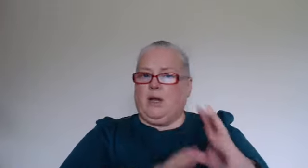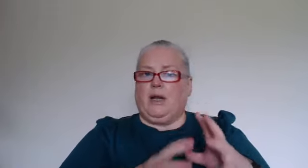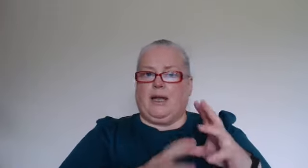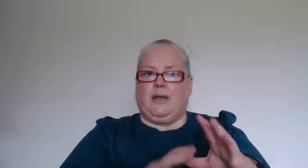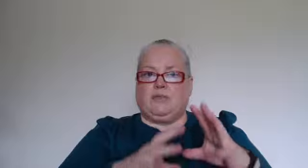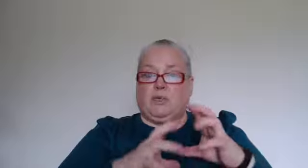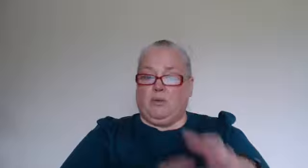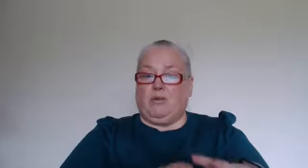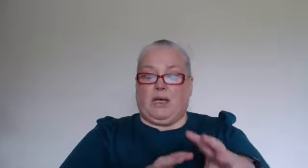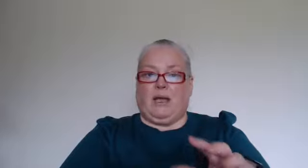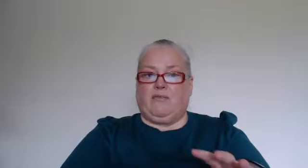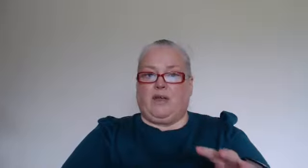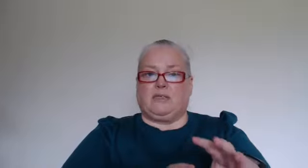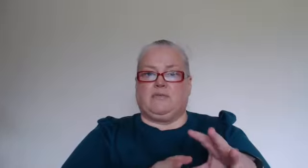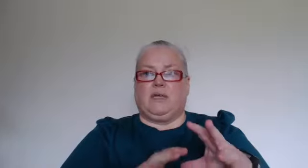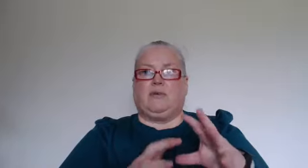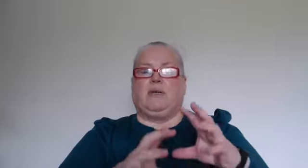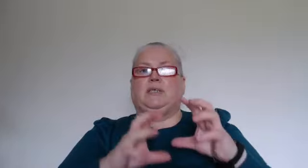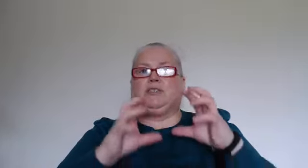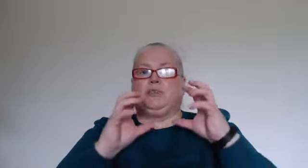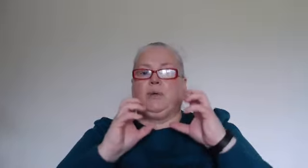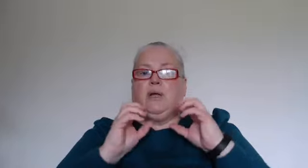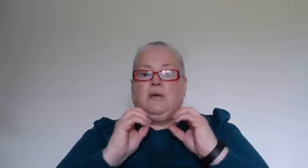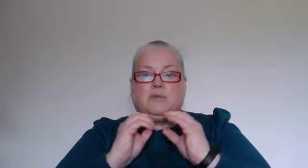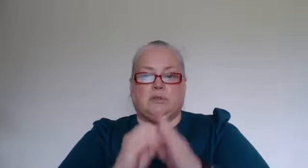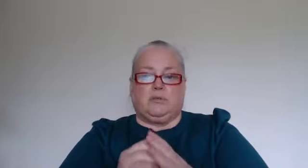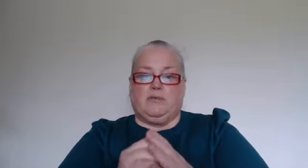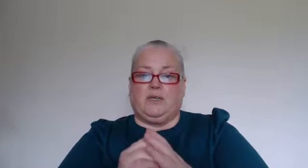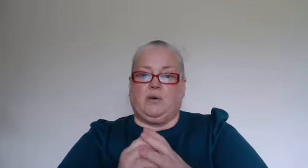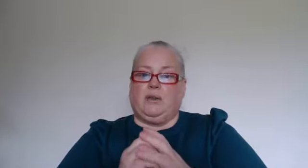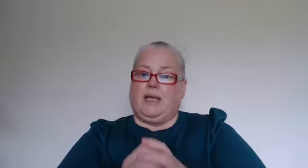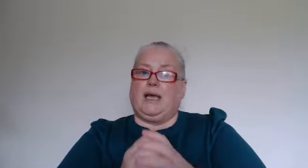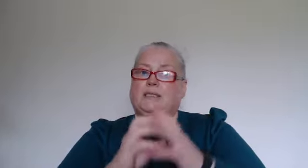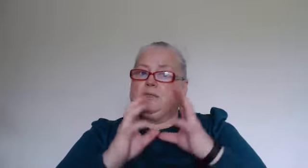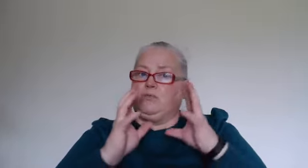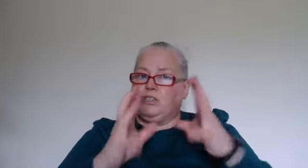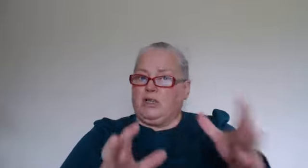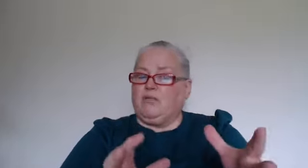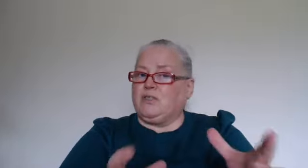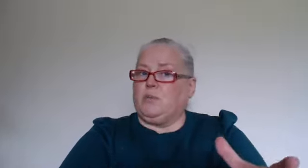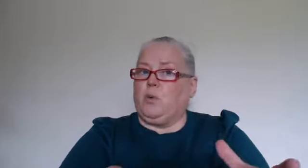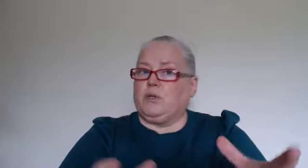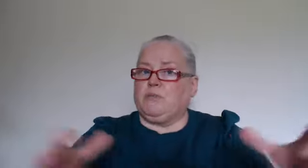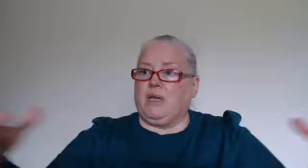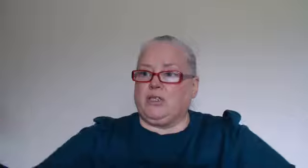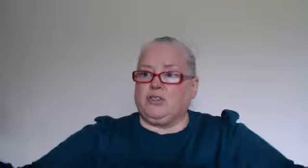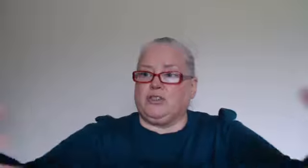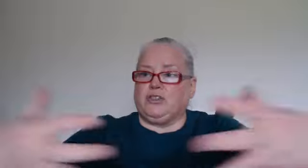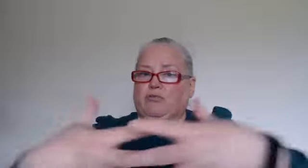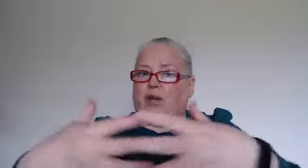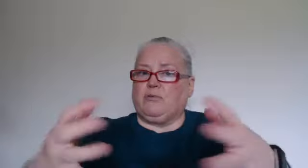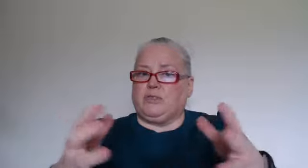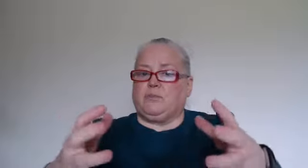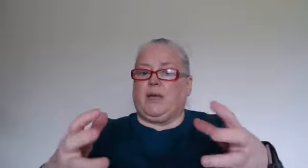learning how to communicate effectively in a relationship done a video on that reaching out for support and making sure you're surrounded by